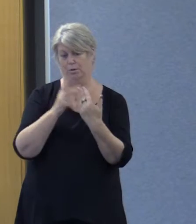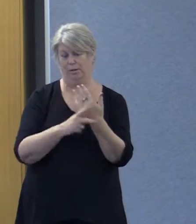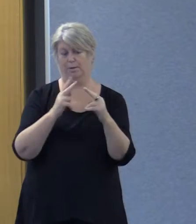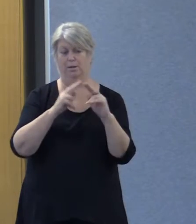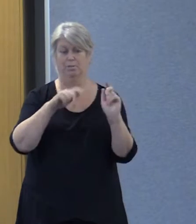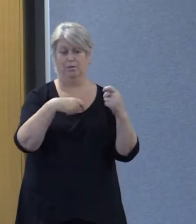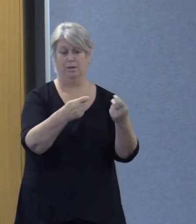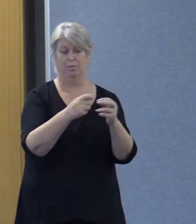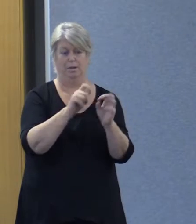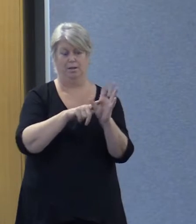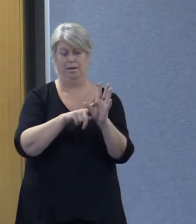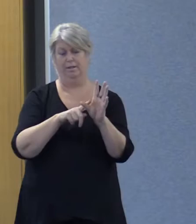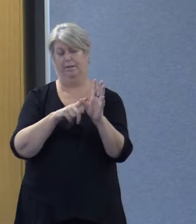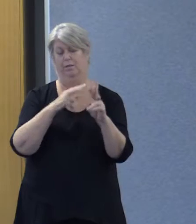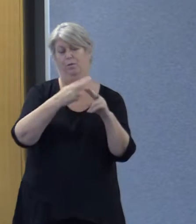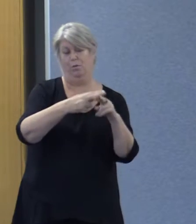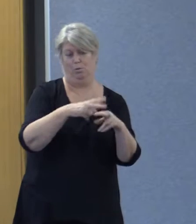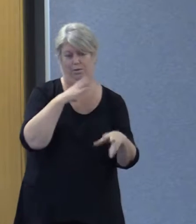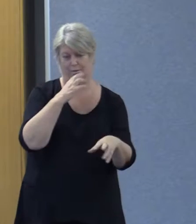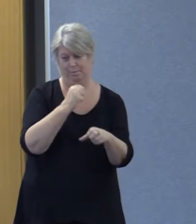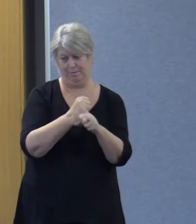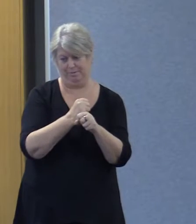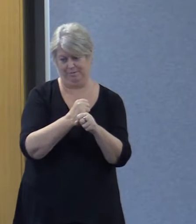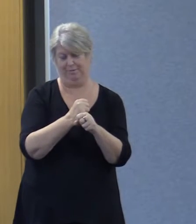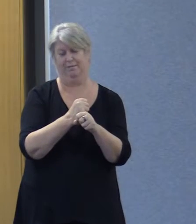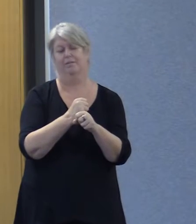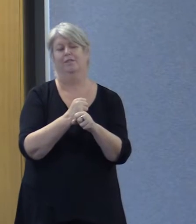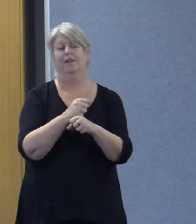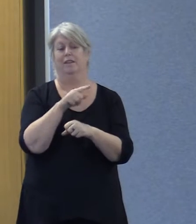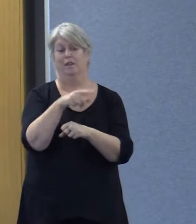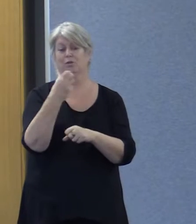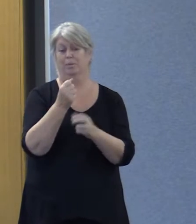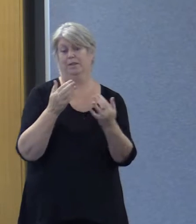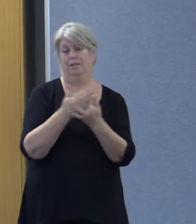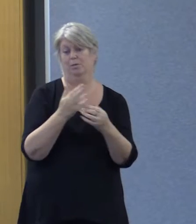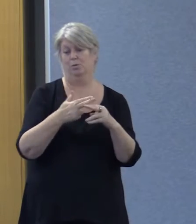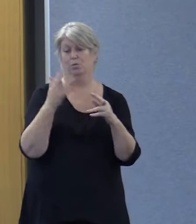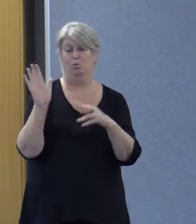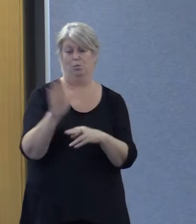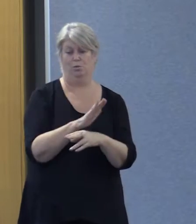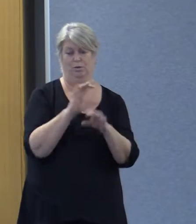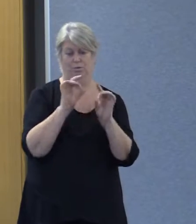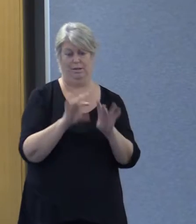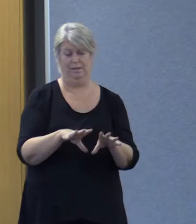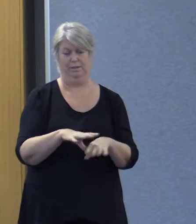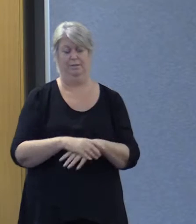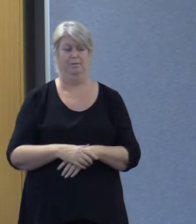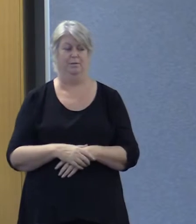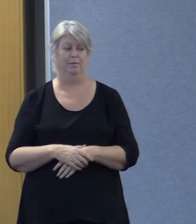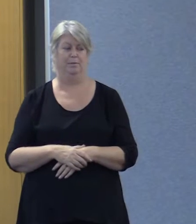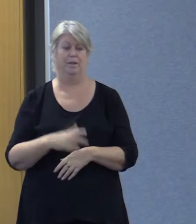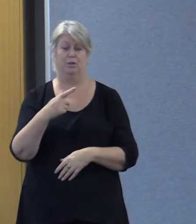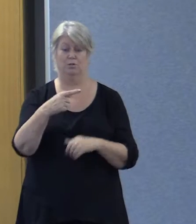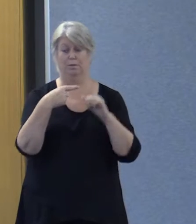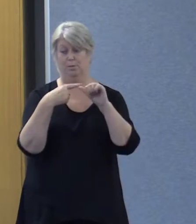of government that they should be accessible to all Australians. They should be